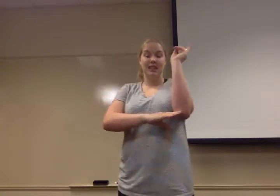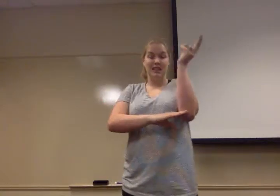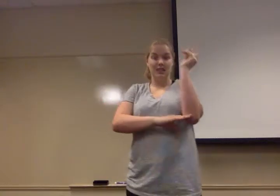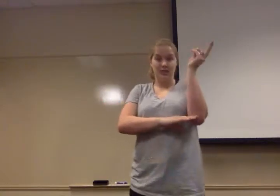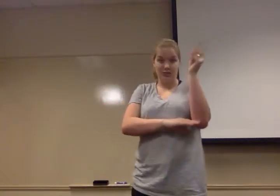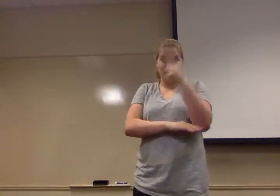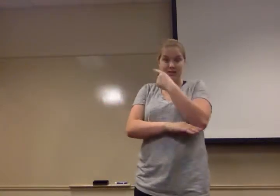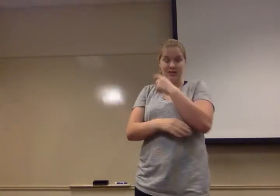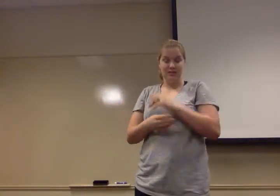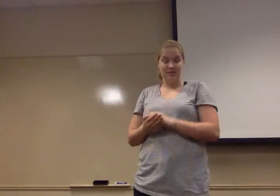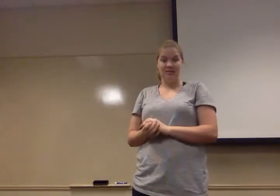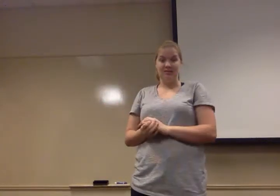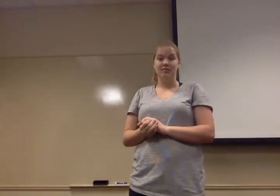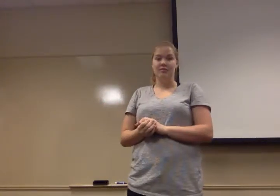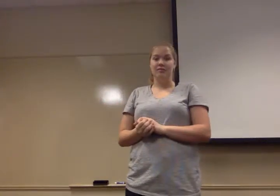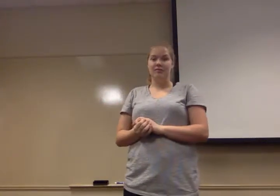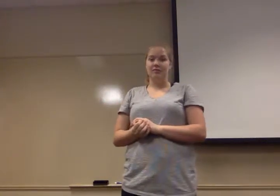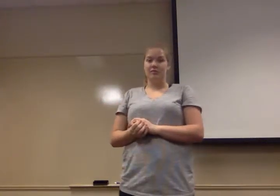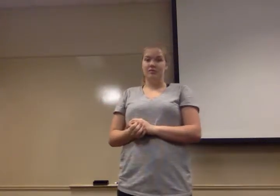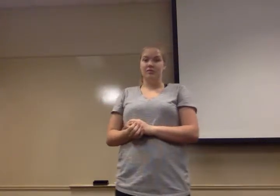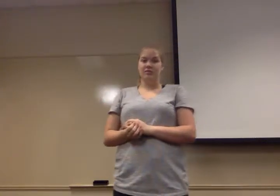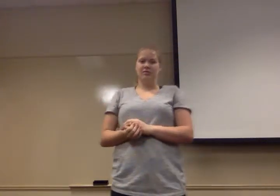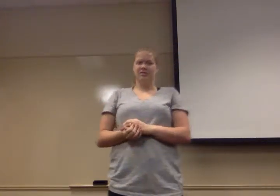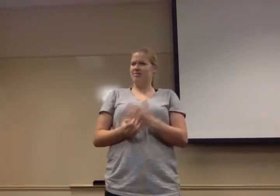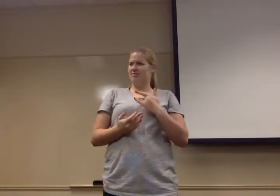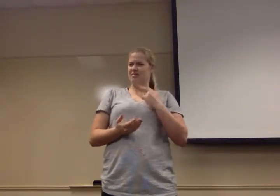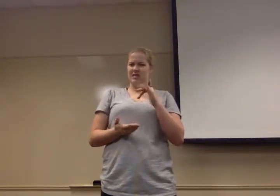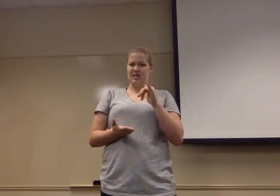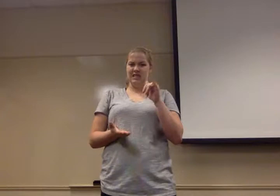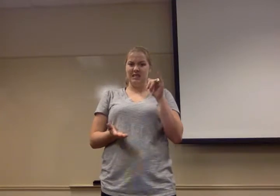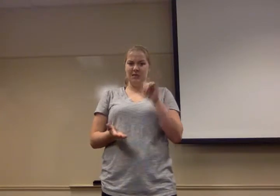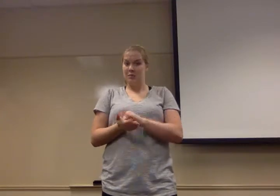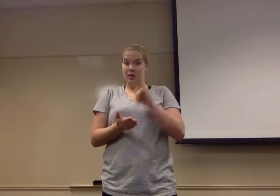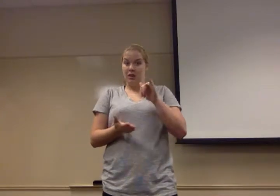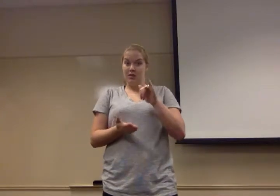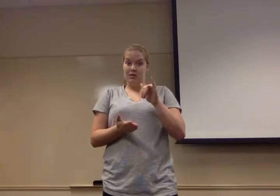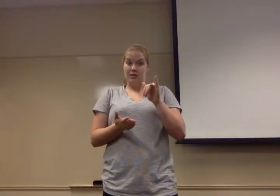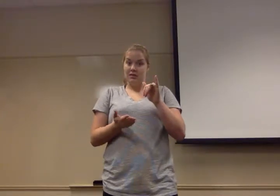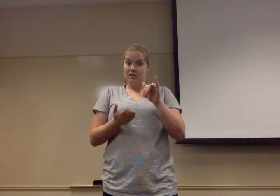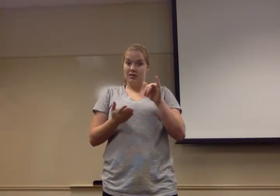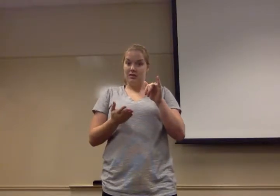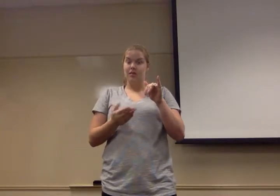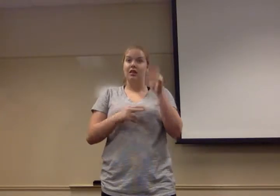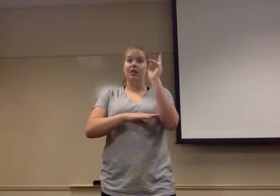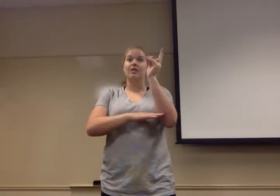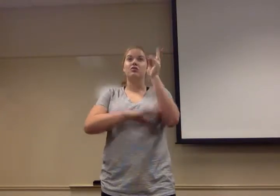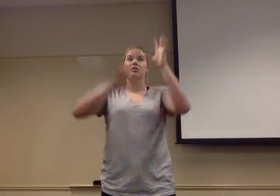to do something that may at first sight seem completely impossible. You have to survey the whole history of the universe.